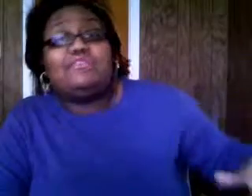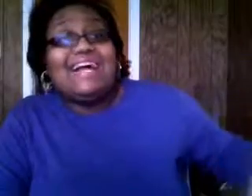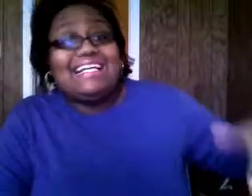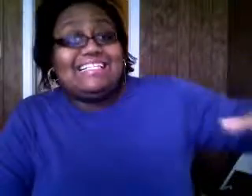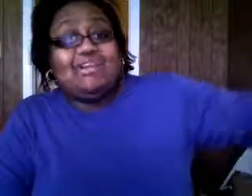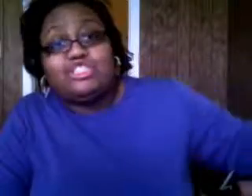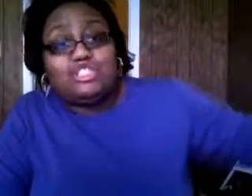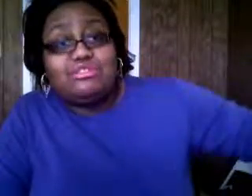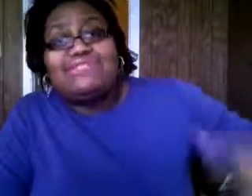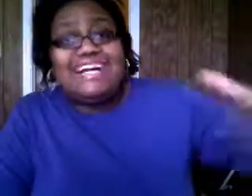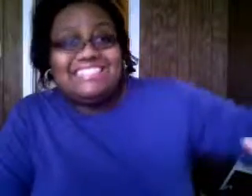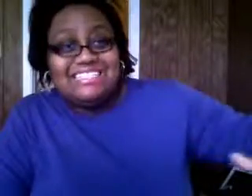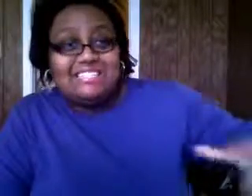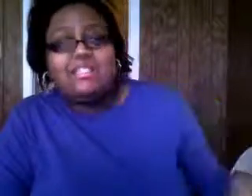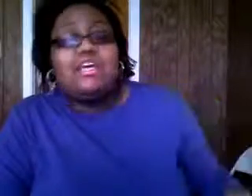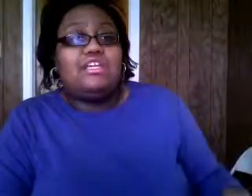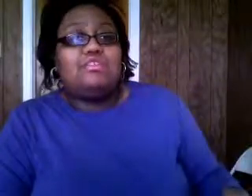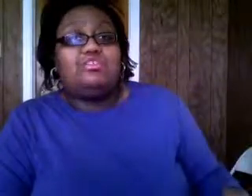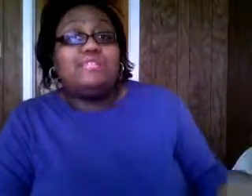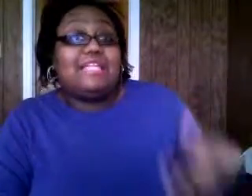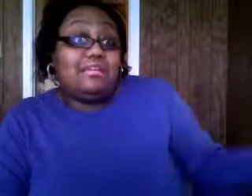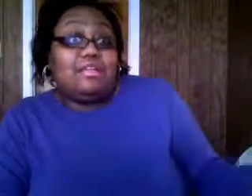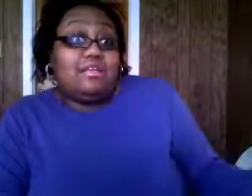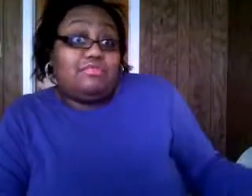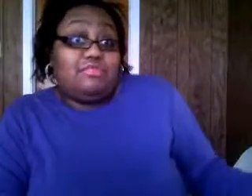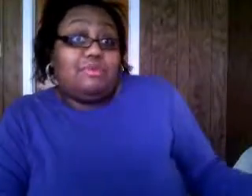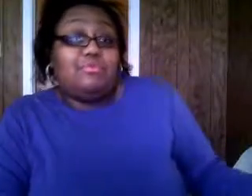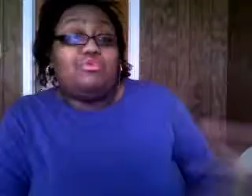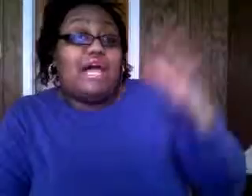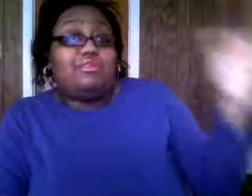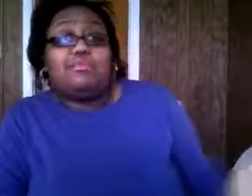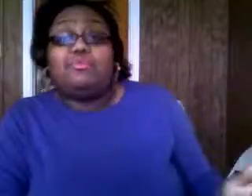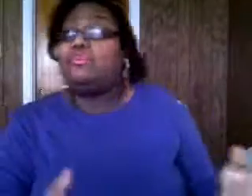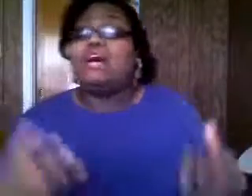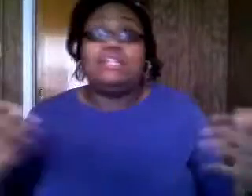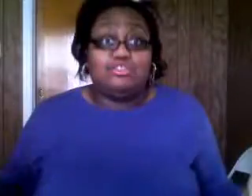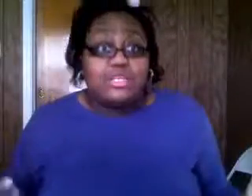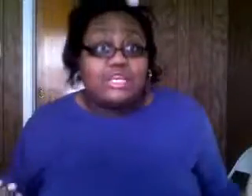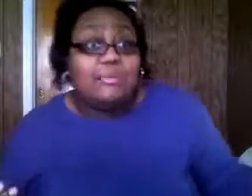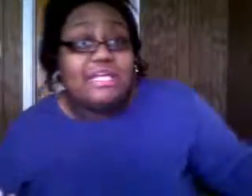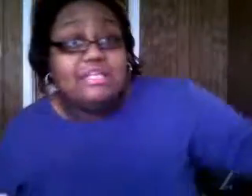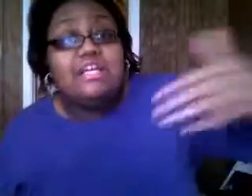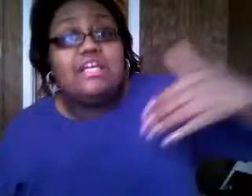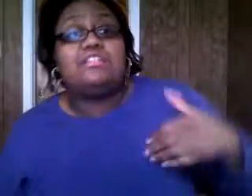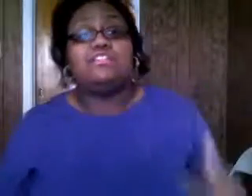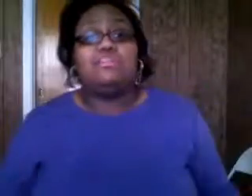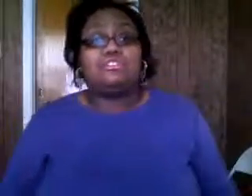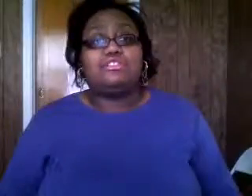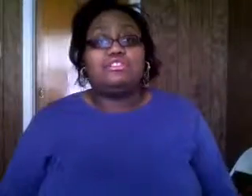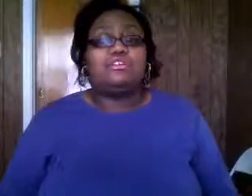they find they go to church to find jesus you know usually they they do people who are out in the community out they come in to the church you